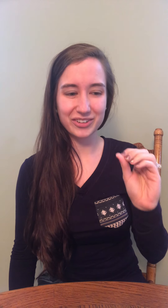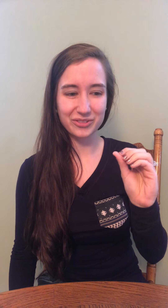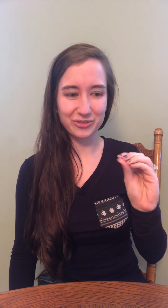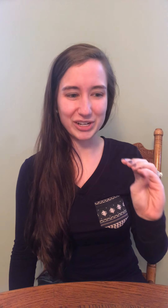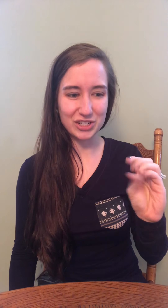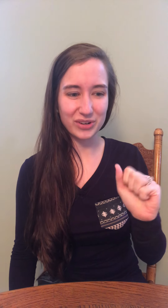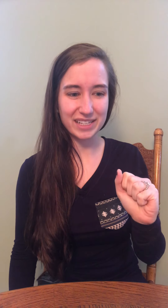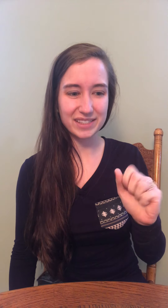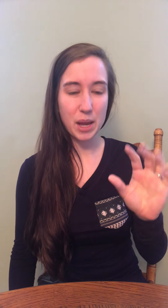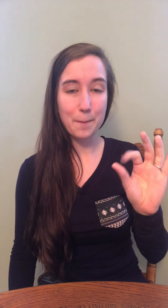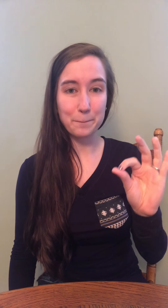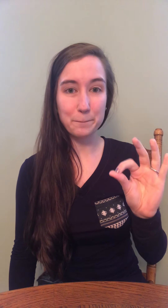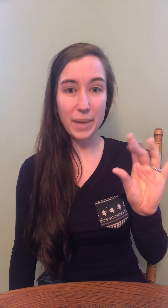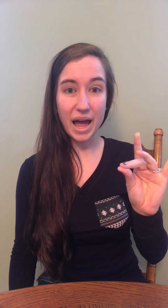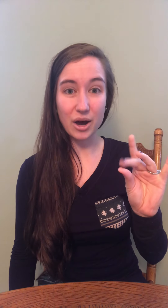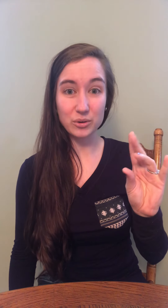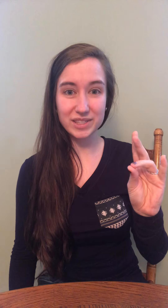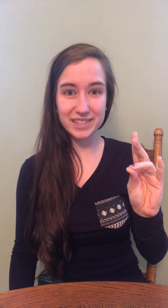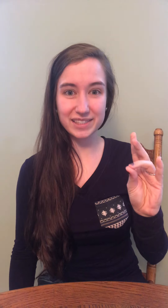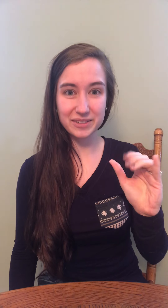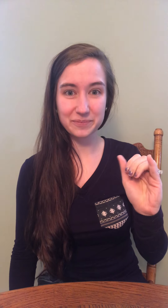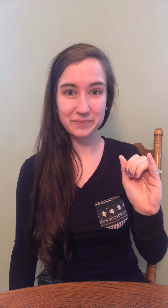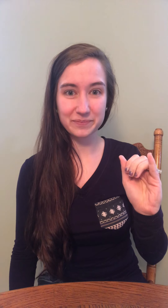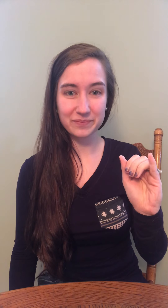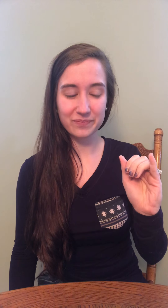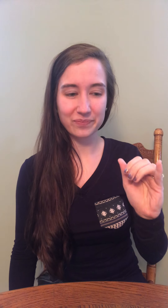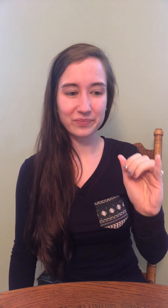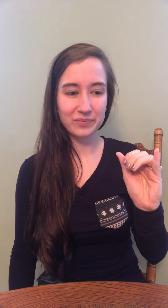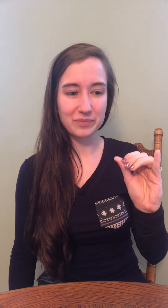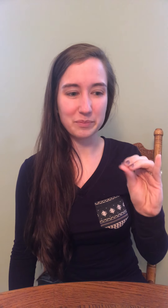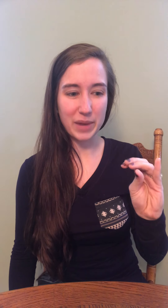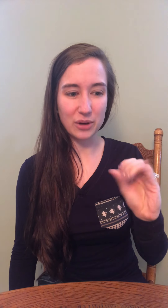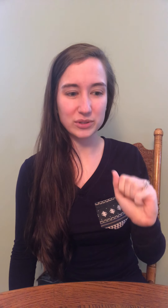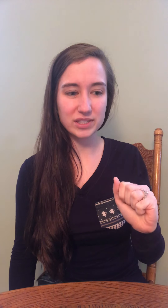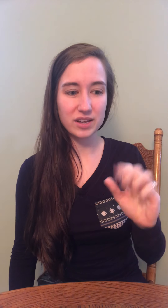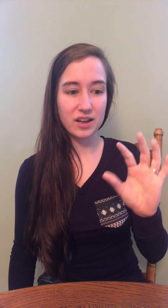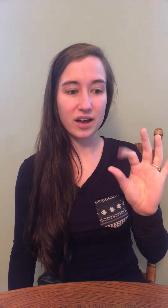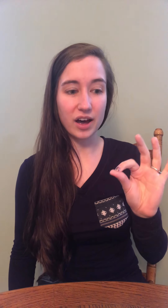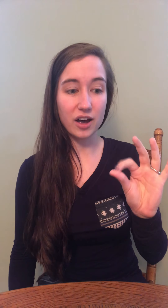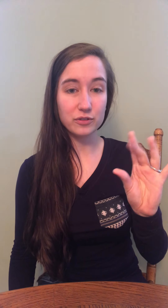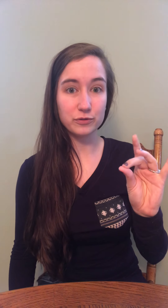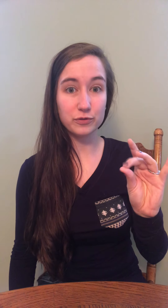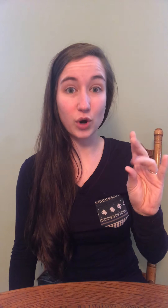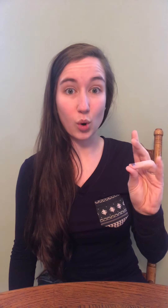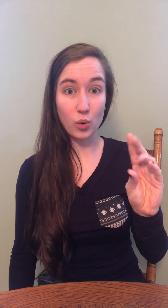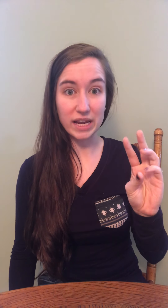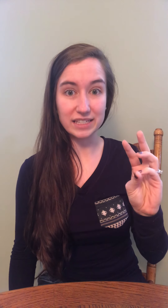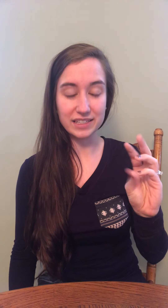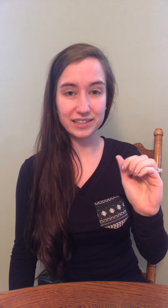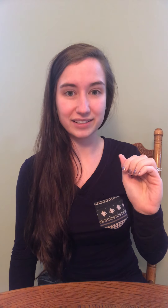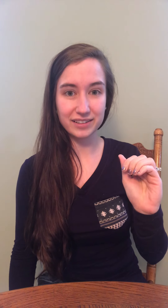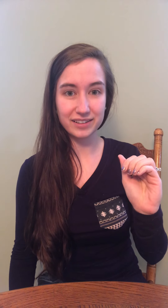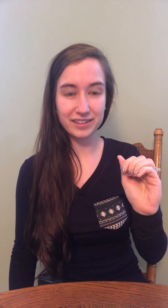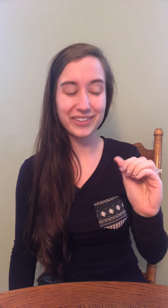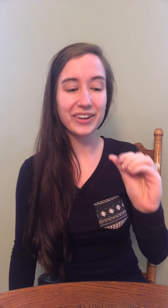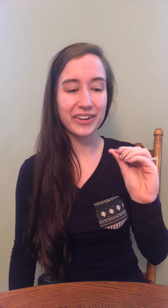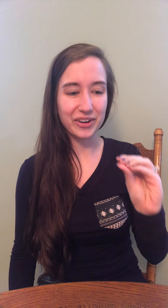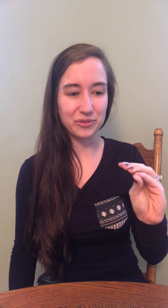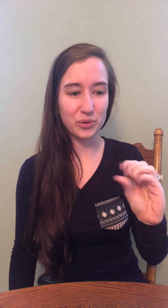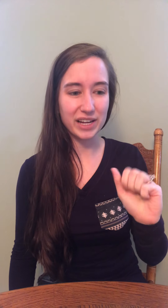Rejoice. M-ouse. Mouse. A-v-o-id. Avoid.